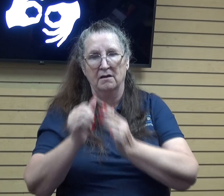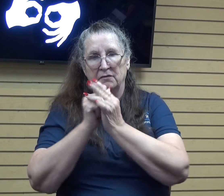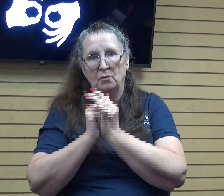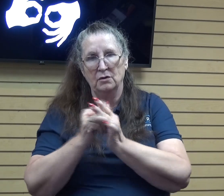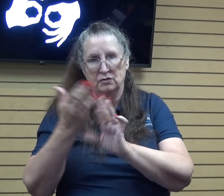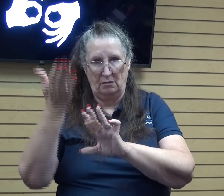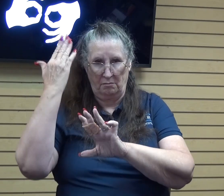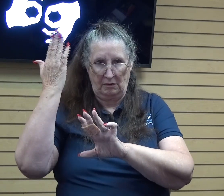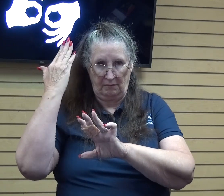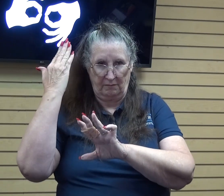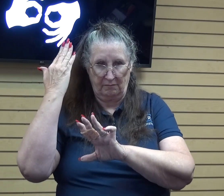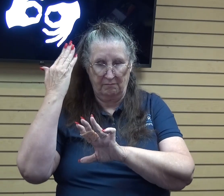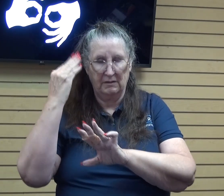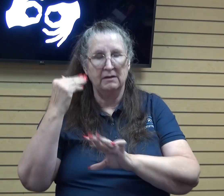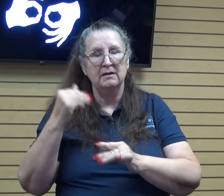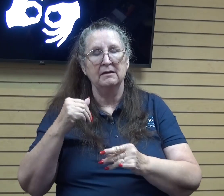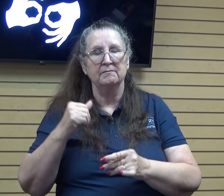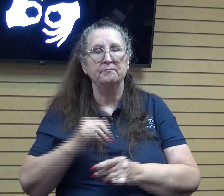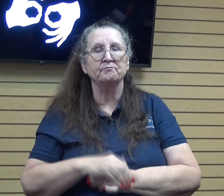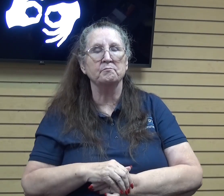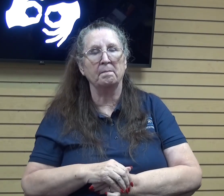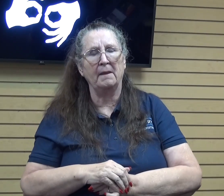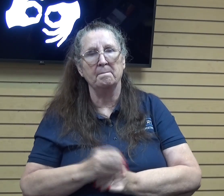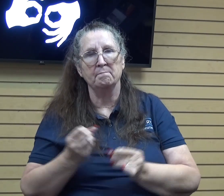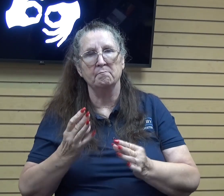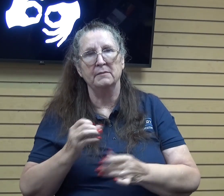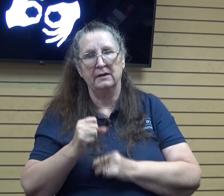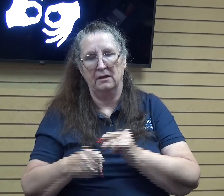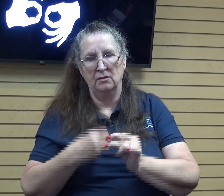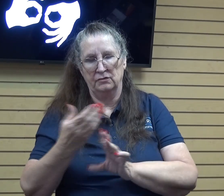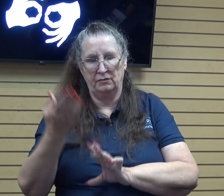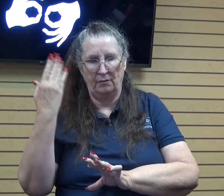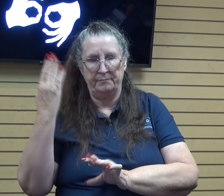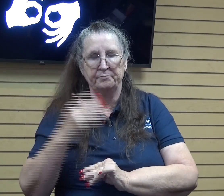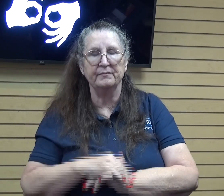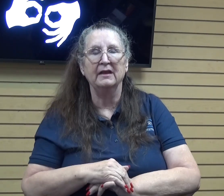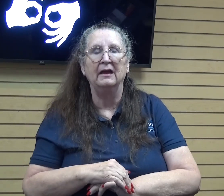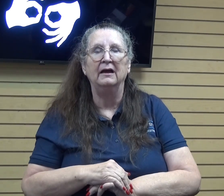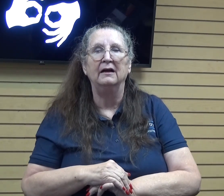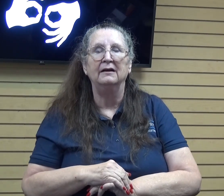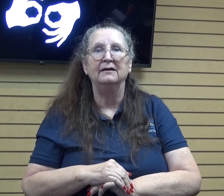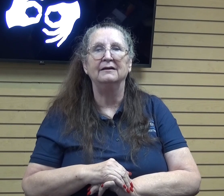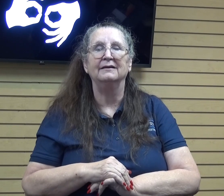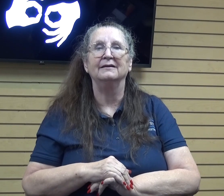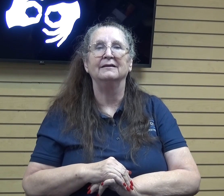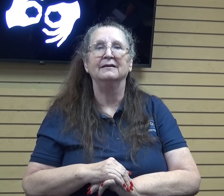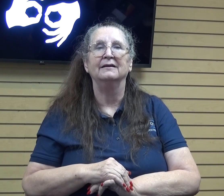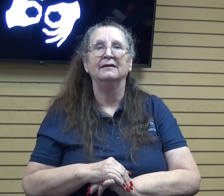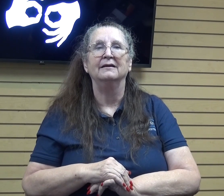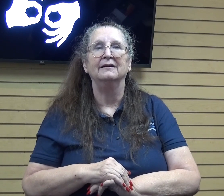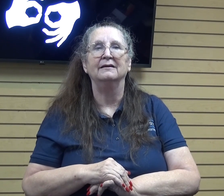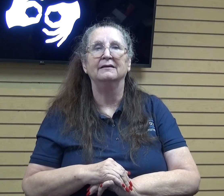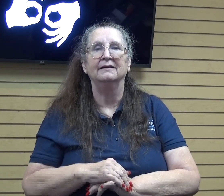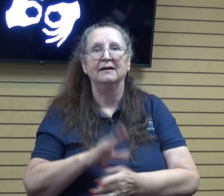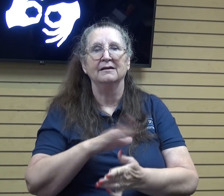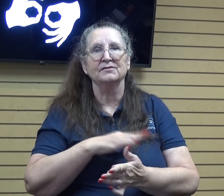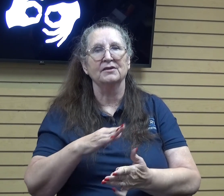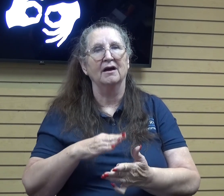for a season in our church and this was like a song that he used to play all the time